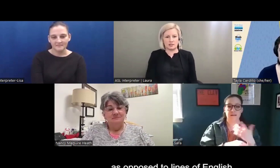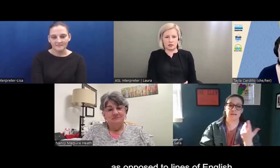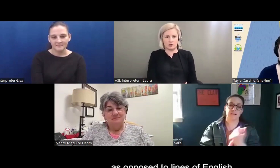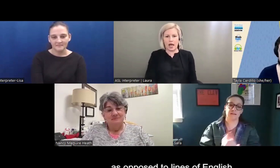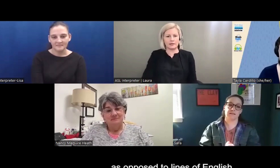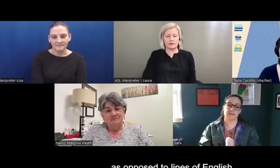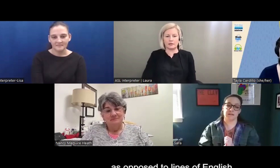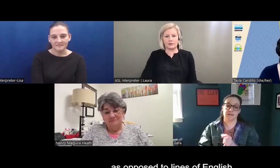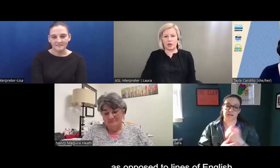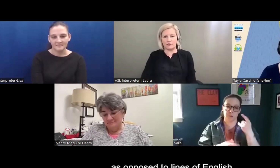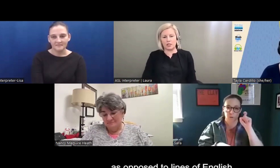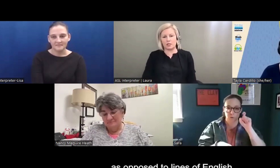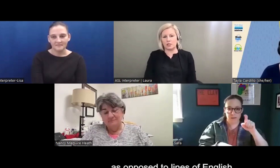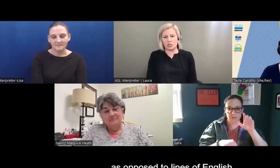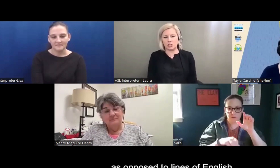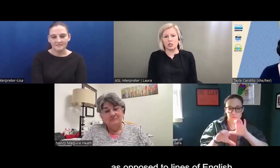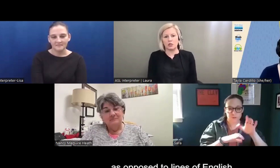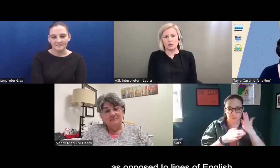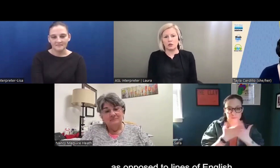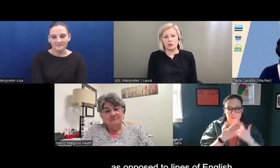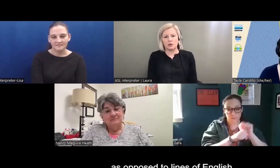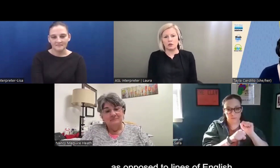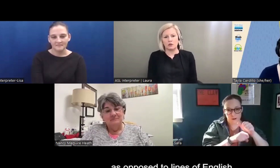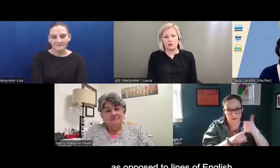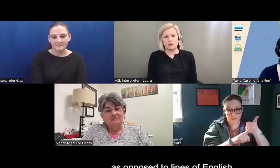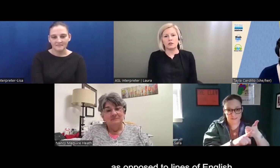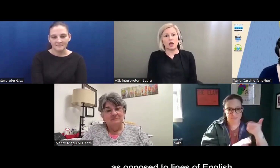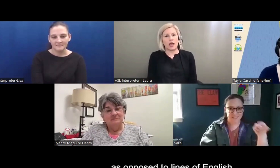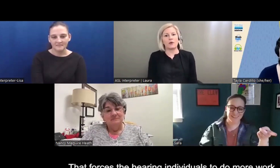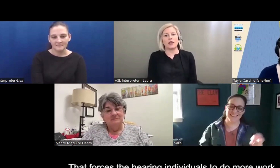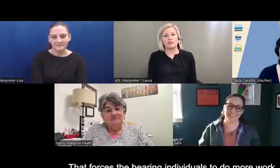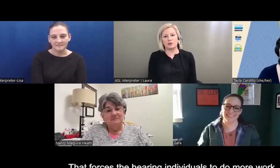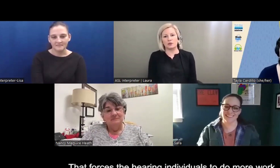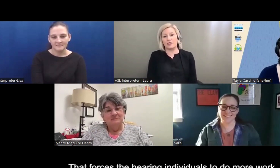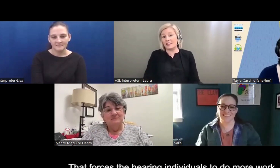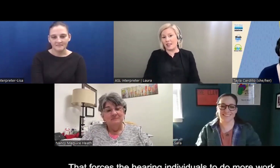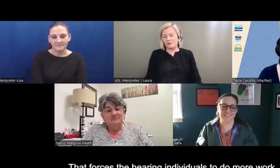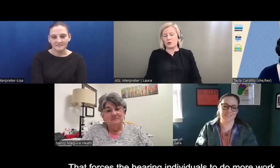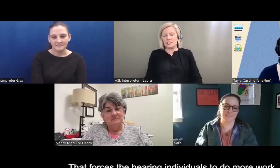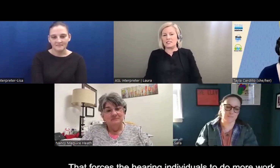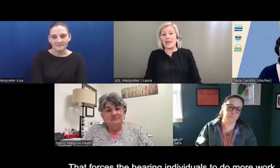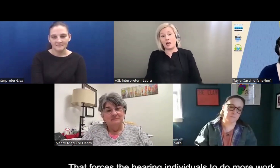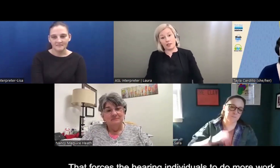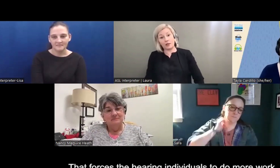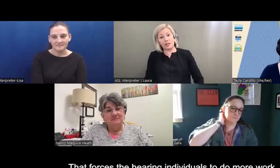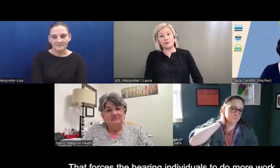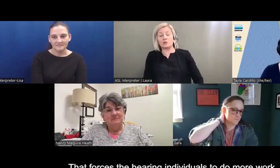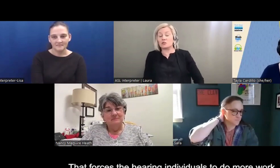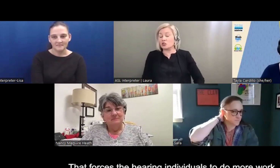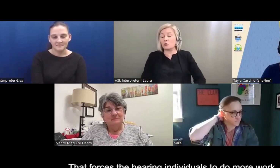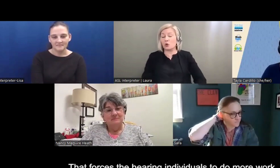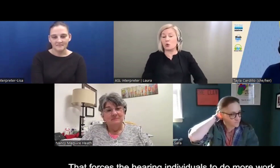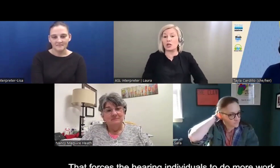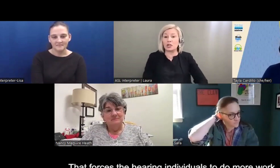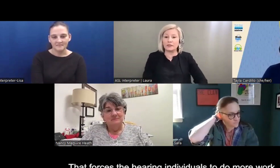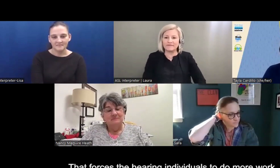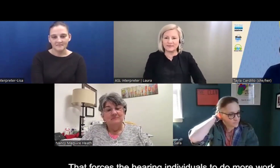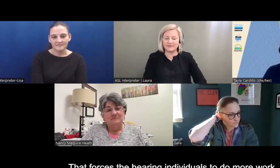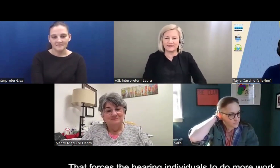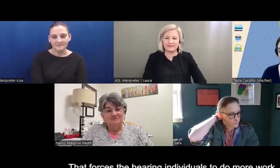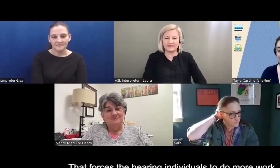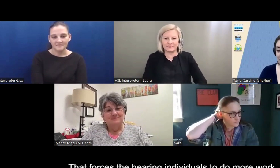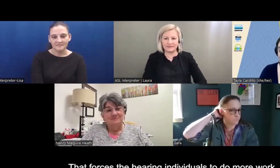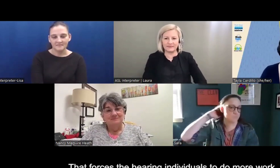just this lines of, of English, that how we have to do, then that forces the hearing individuals to do more work.